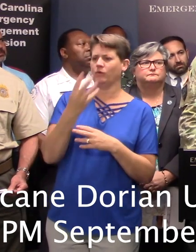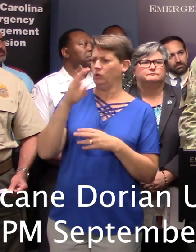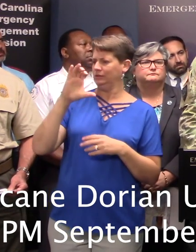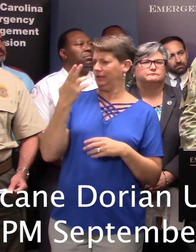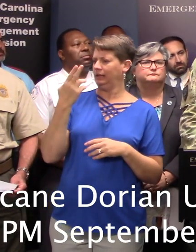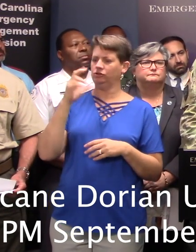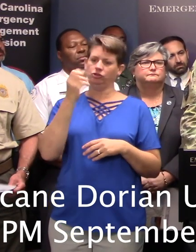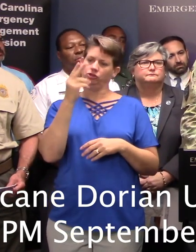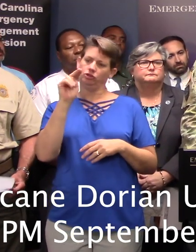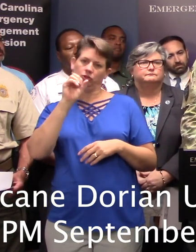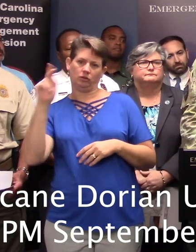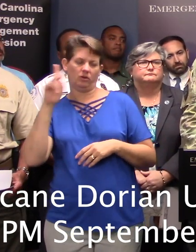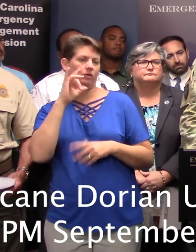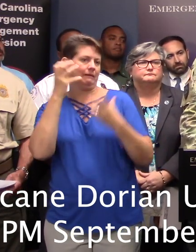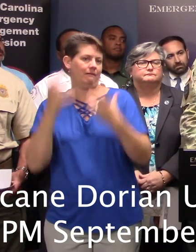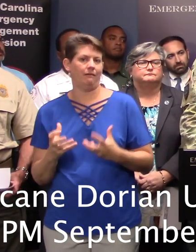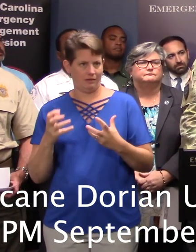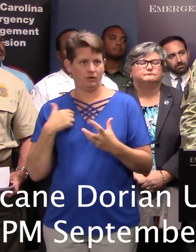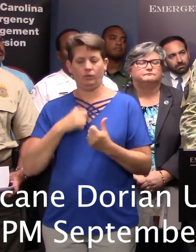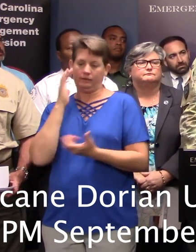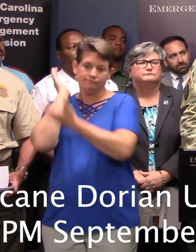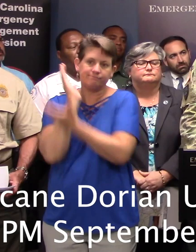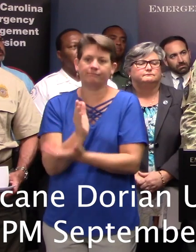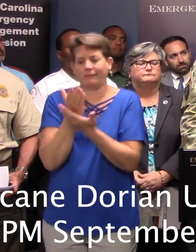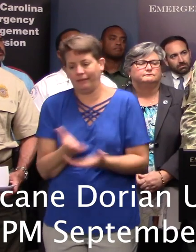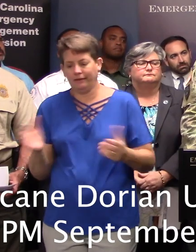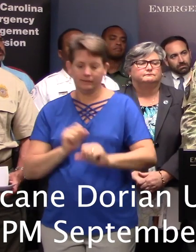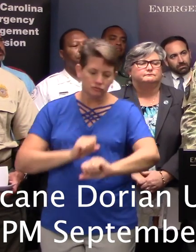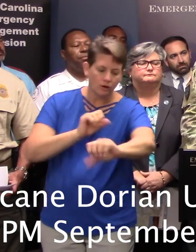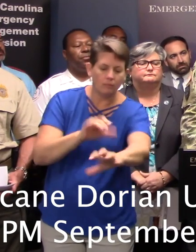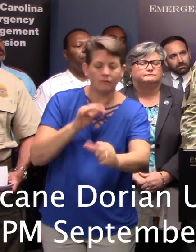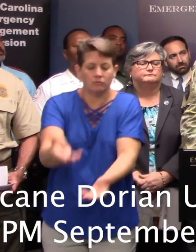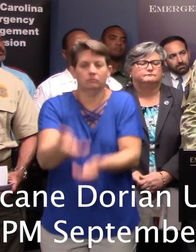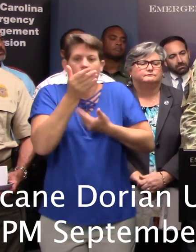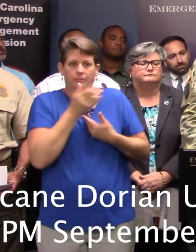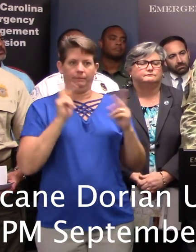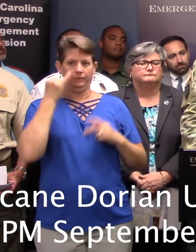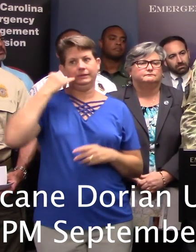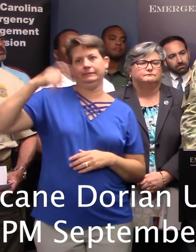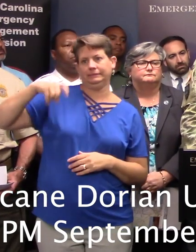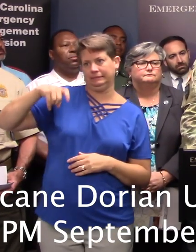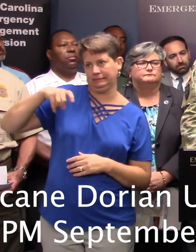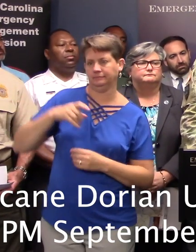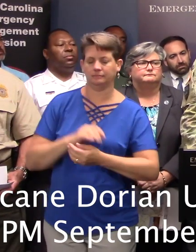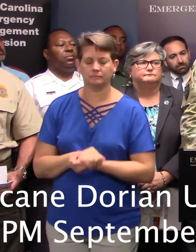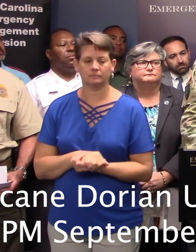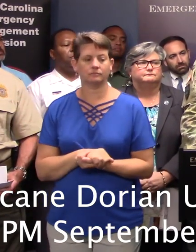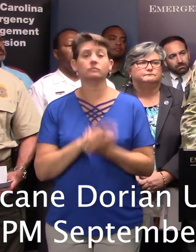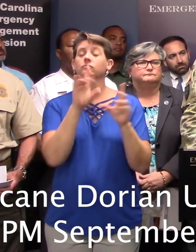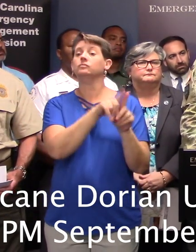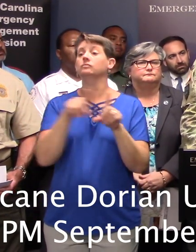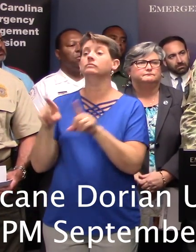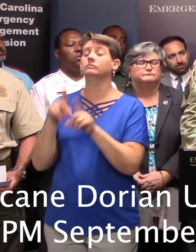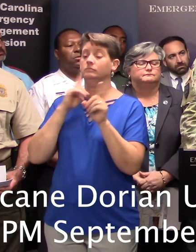Chinooks. Those are heavy-lipped that we can take in supplies or move out individuals as necessary. We are also looking